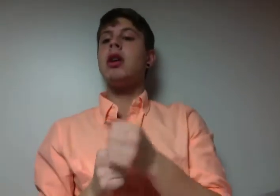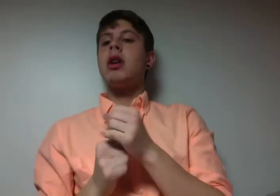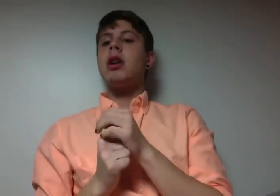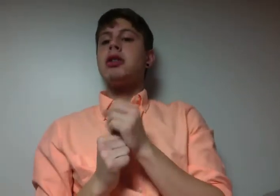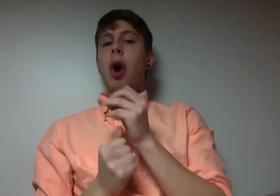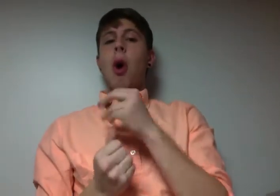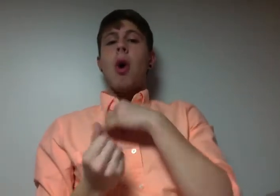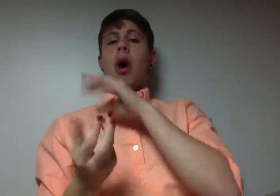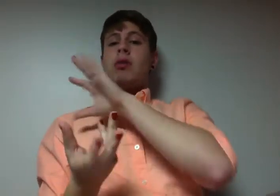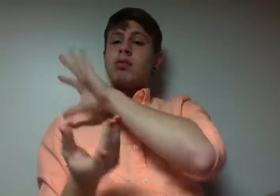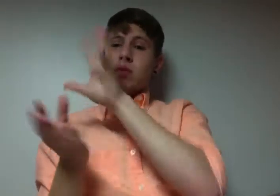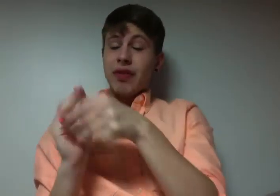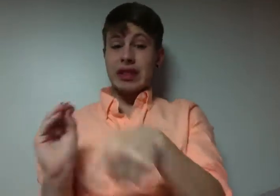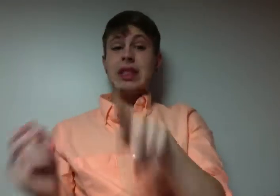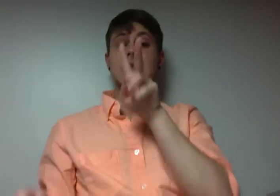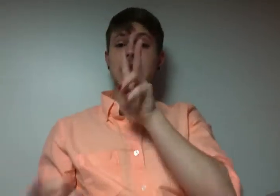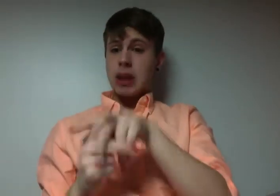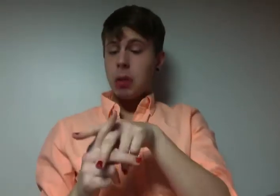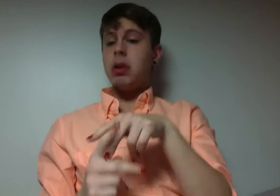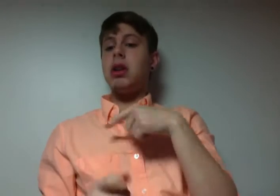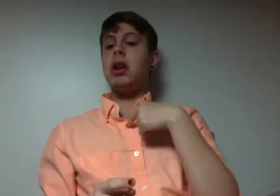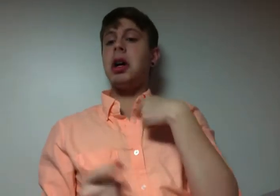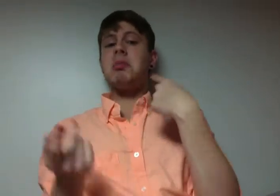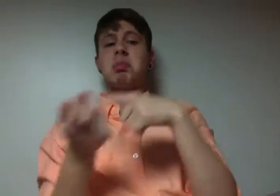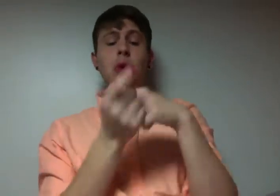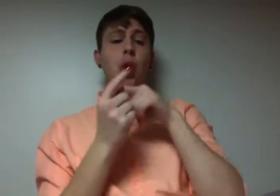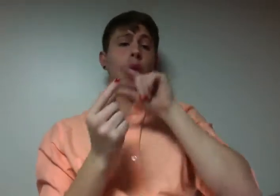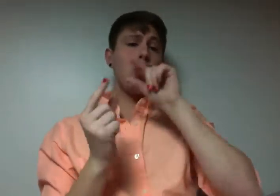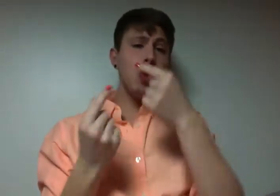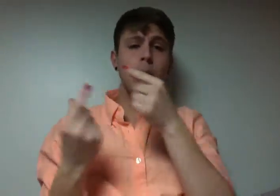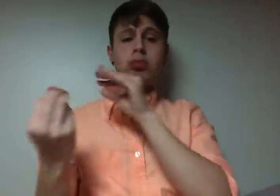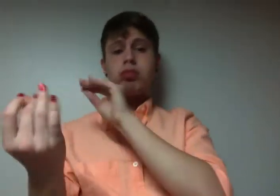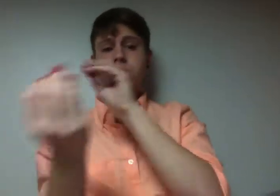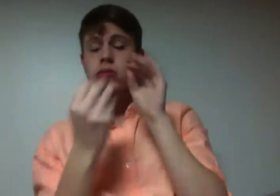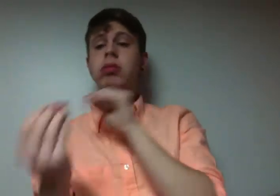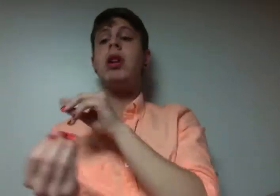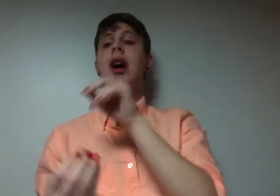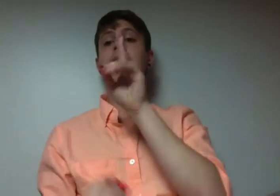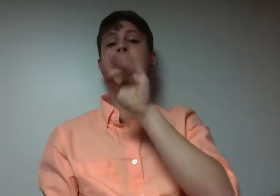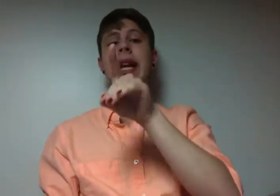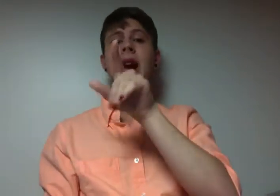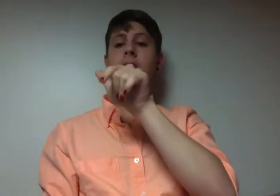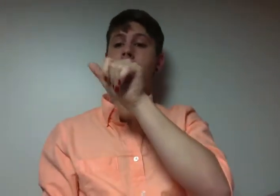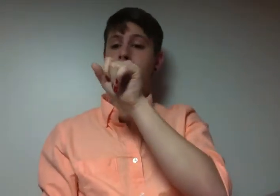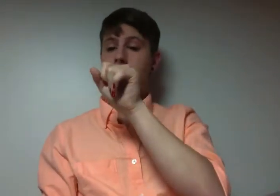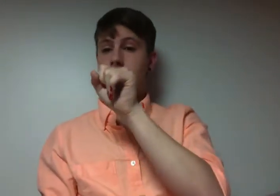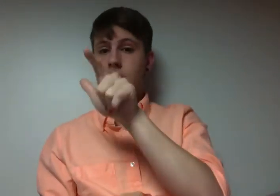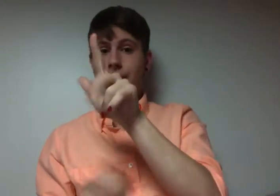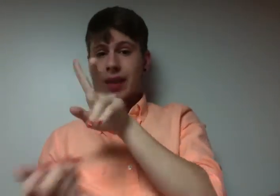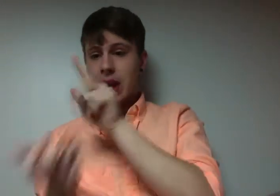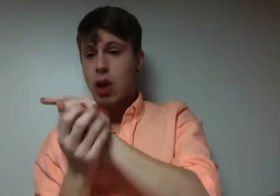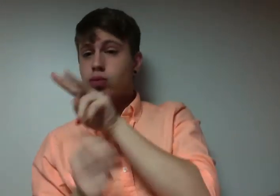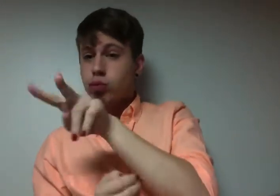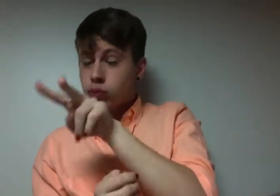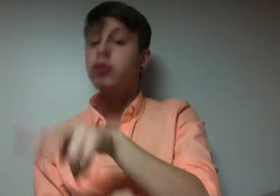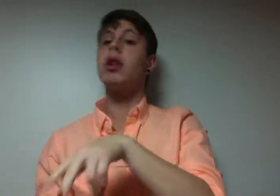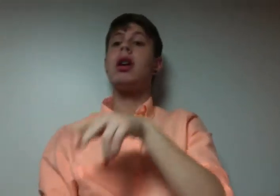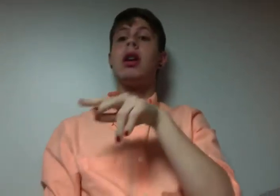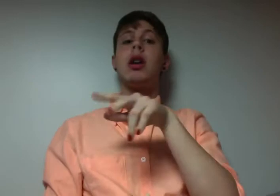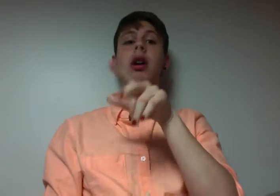Adult girl, watch your manners She runnin' tellin' mother I think I love her native But could you stand up with my laugh Nah, I ain't